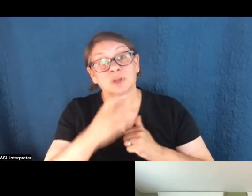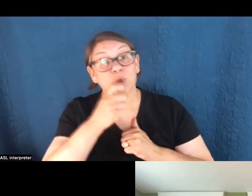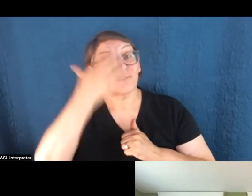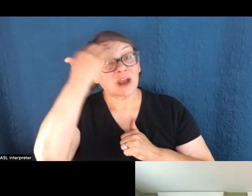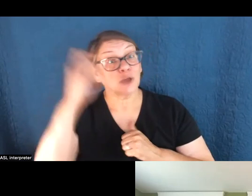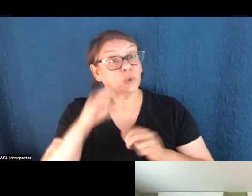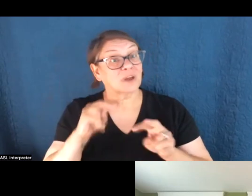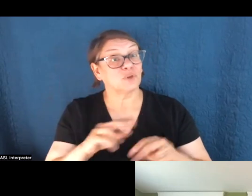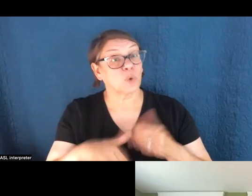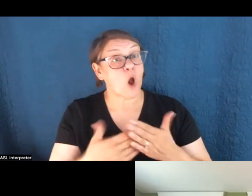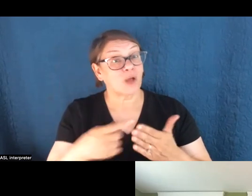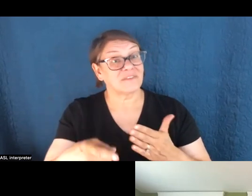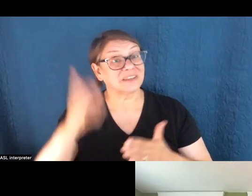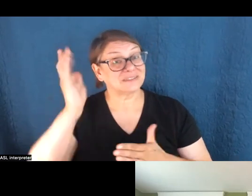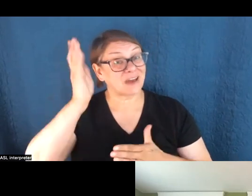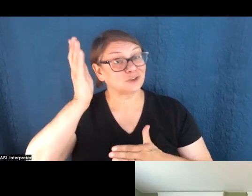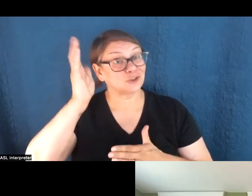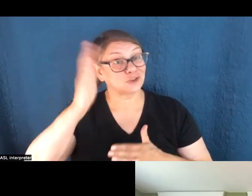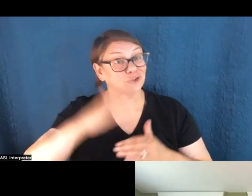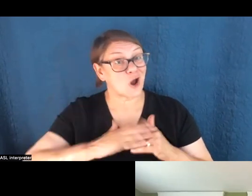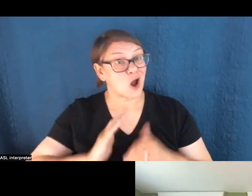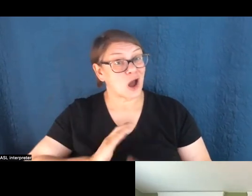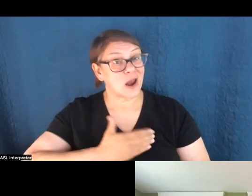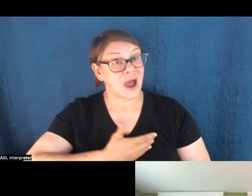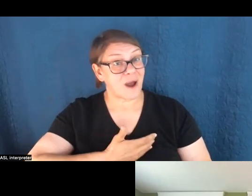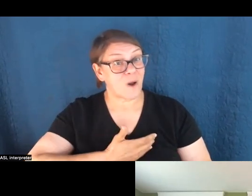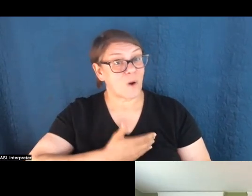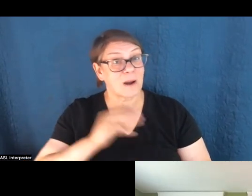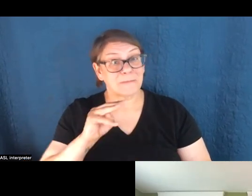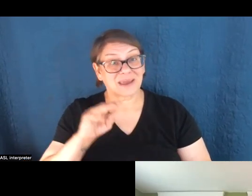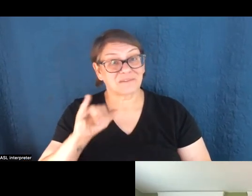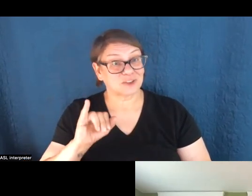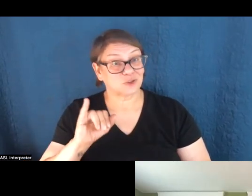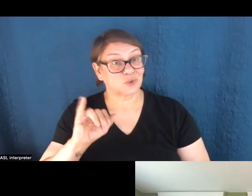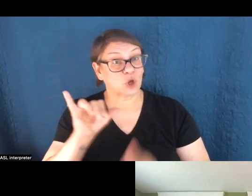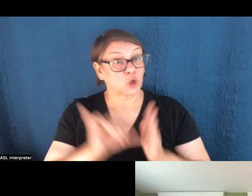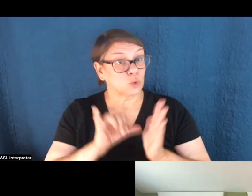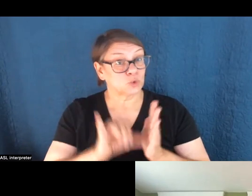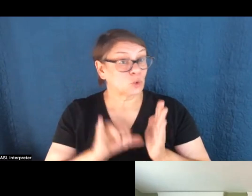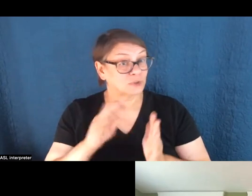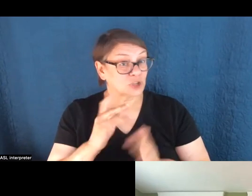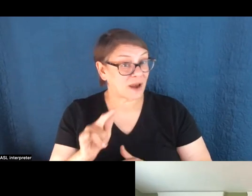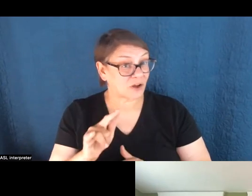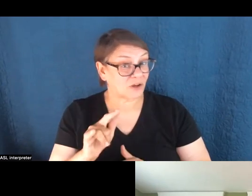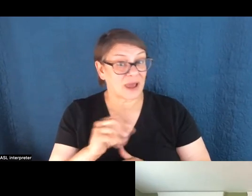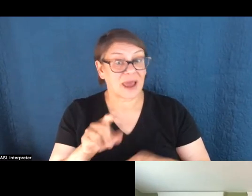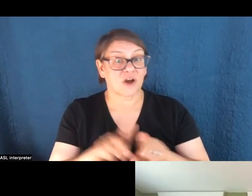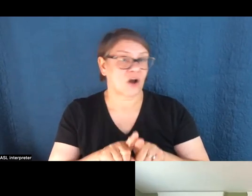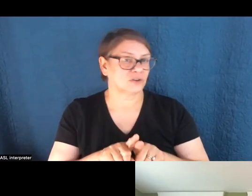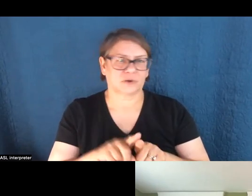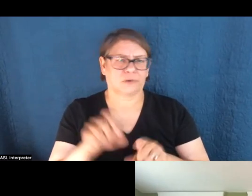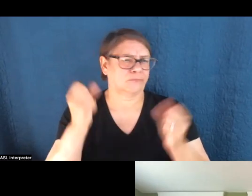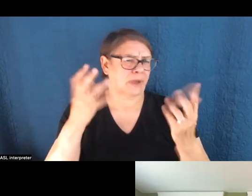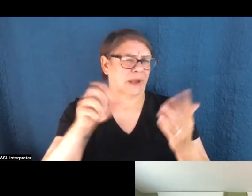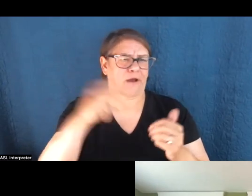can view all of this month's lectures on our, um, on the Metcalf Institute YouTube channel, as well as, um, hundreds of other,